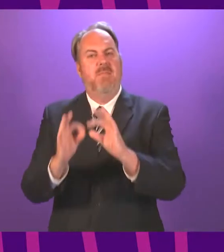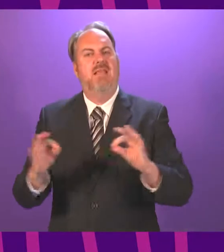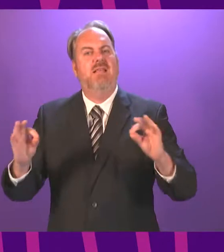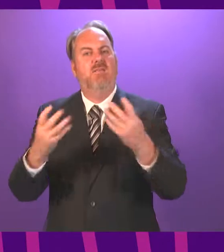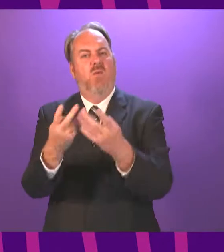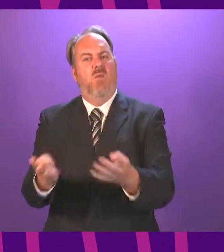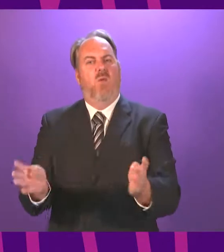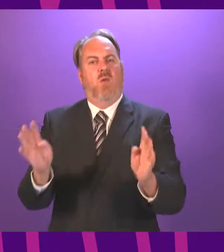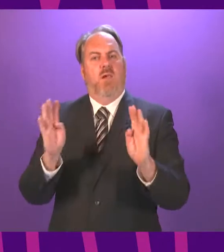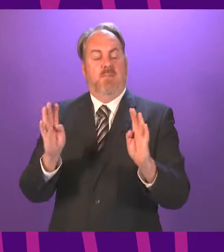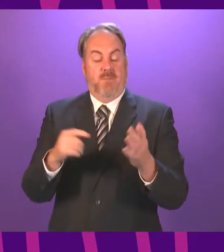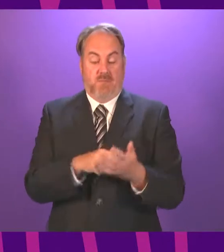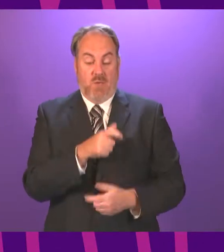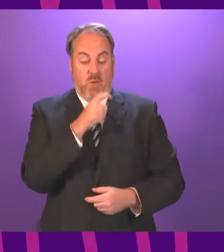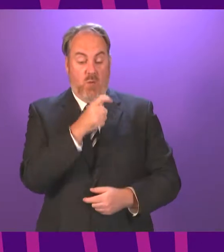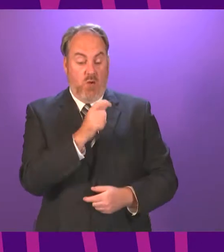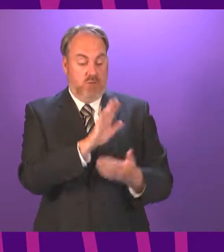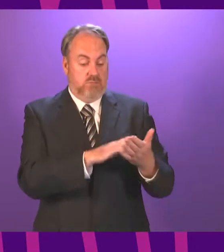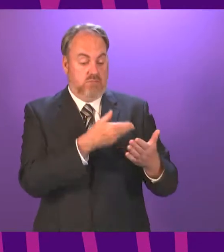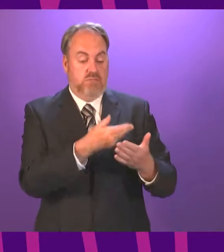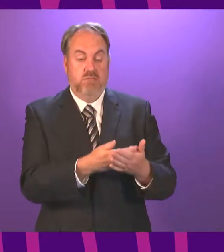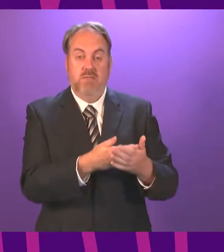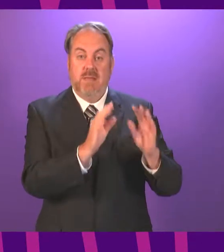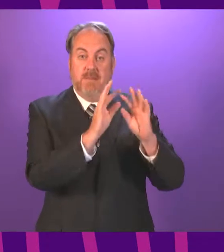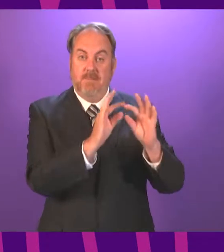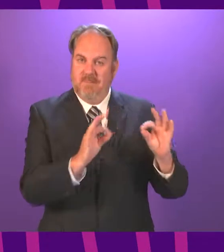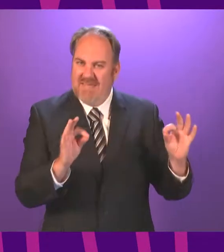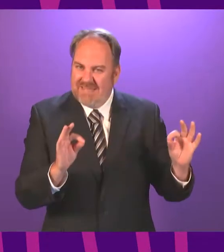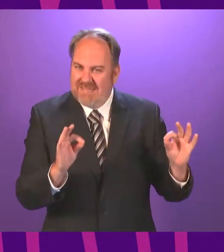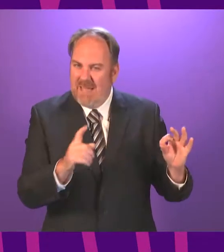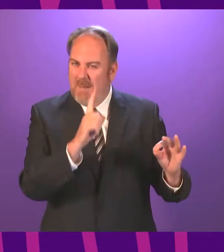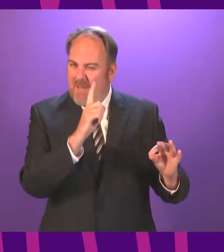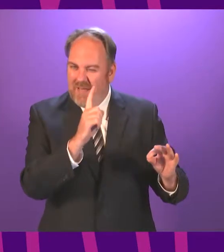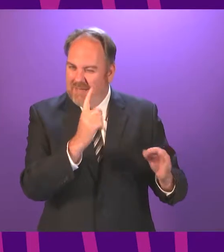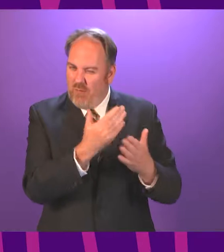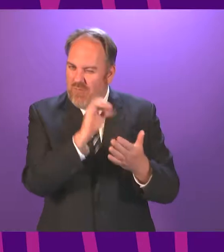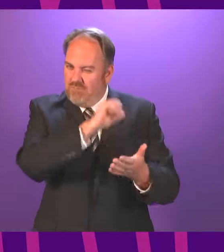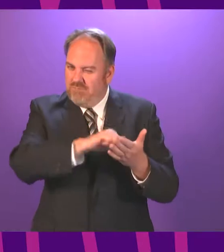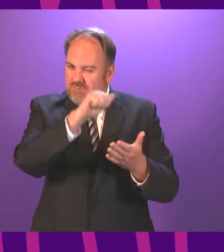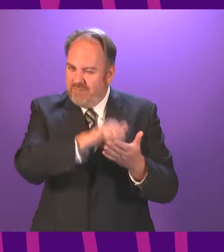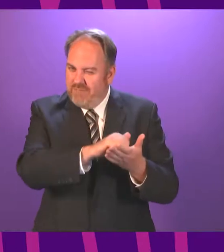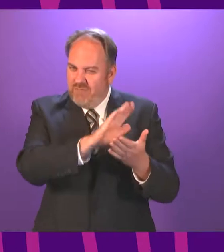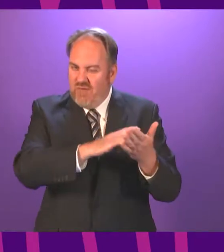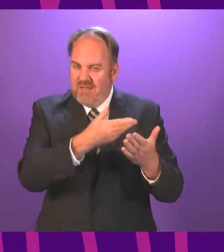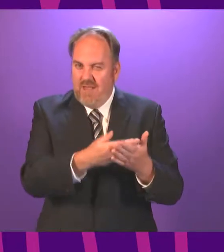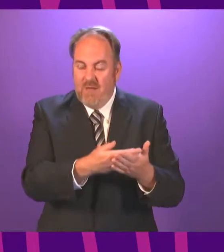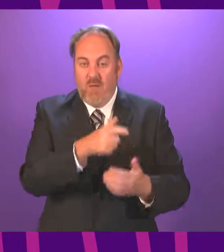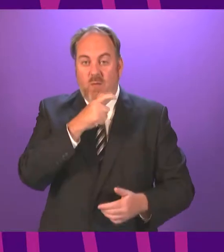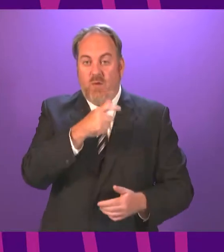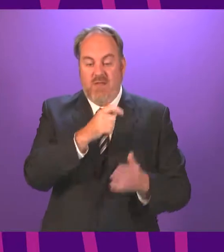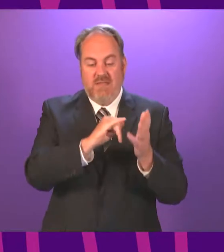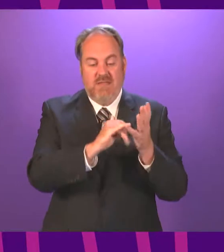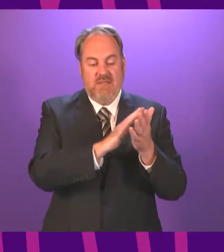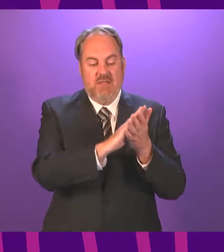Its translation as peace, though, is somewhat of a misnomer. For shalom isn't merely the